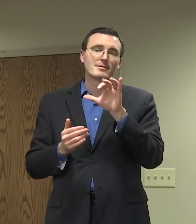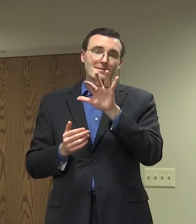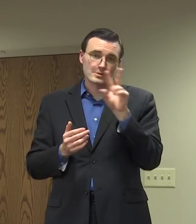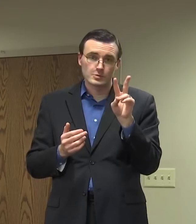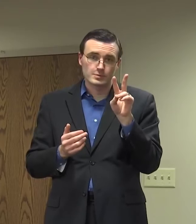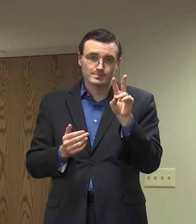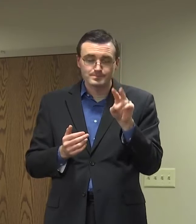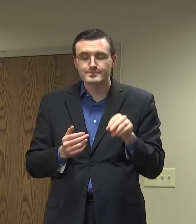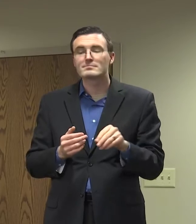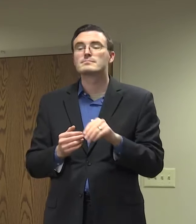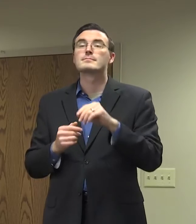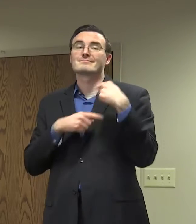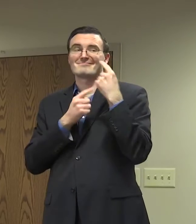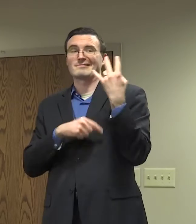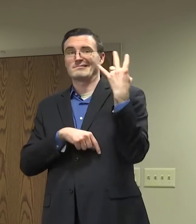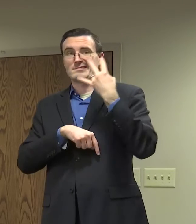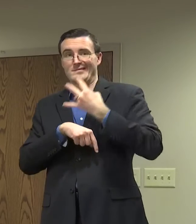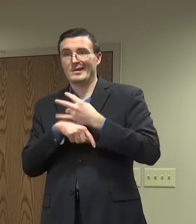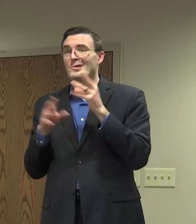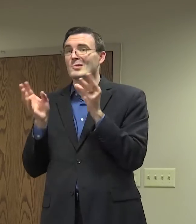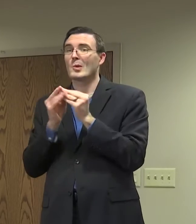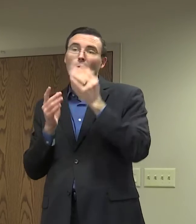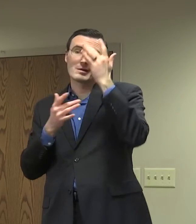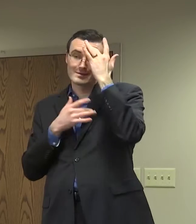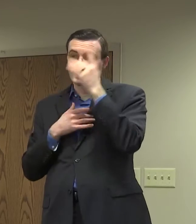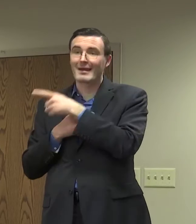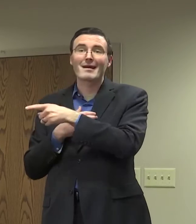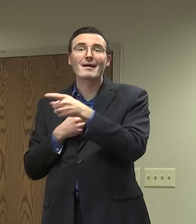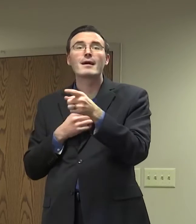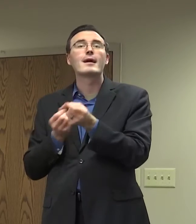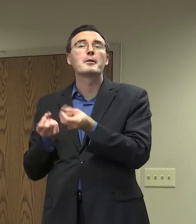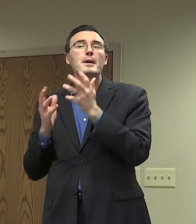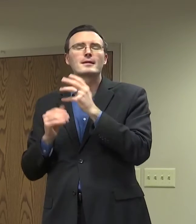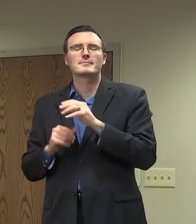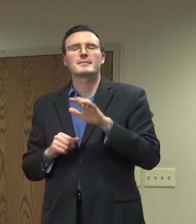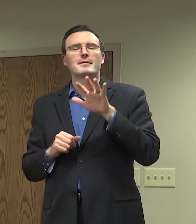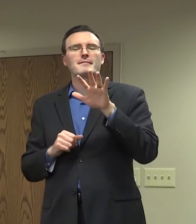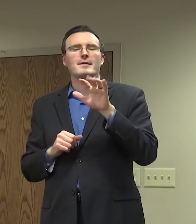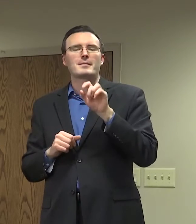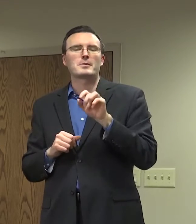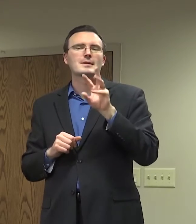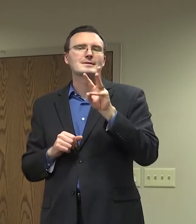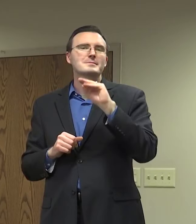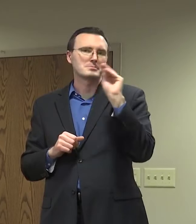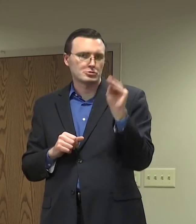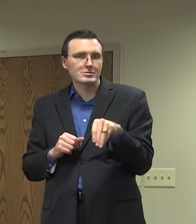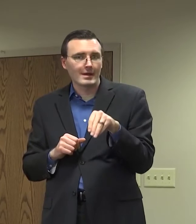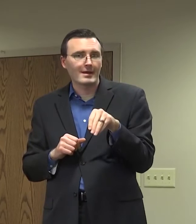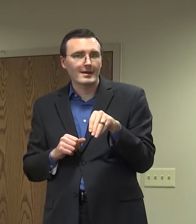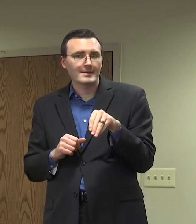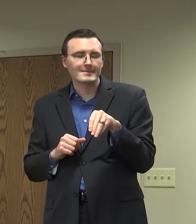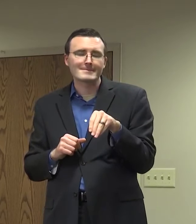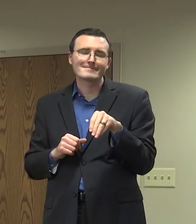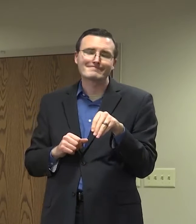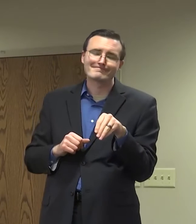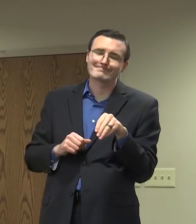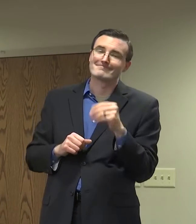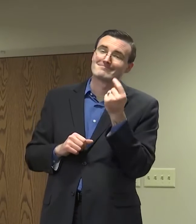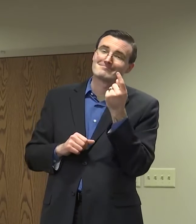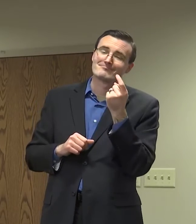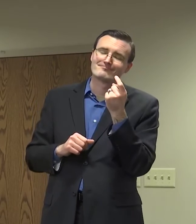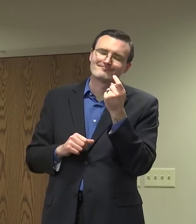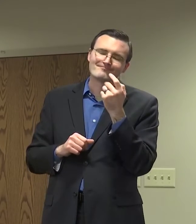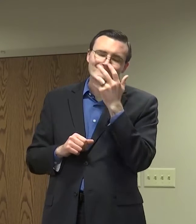rate for seven days has dropped to 5.6%. We unfortunately, though, we have one additional death to